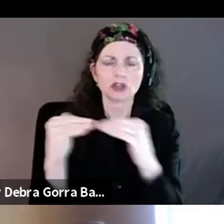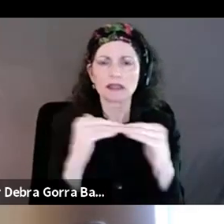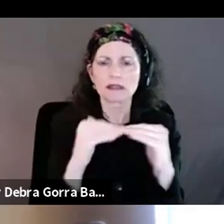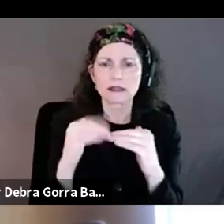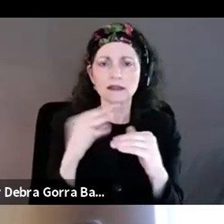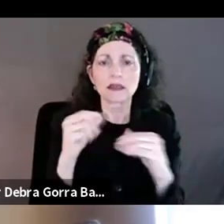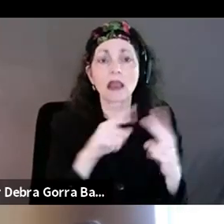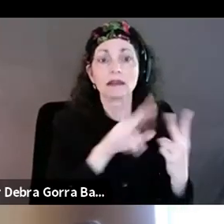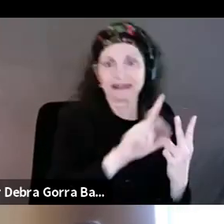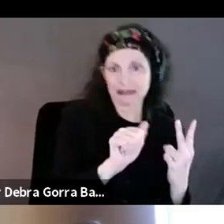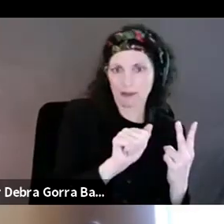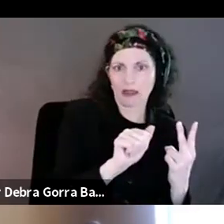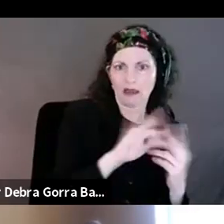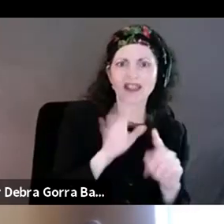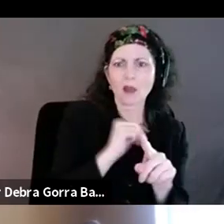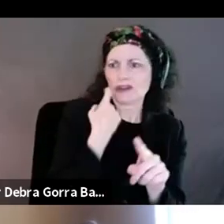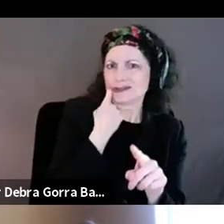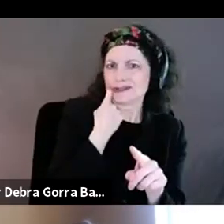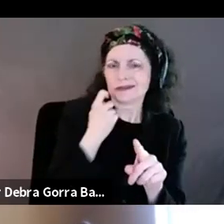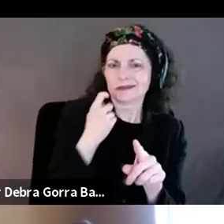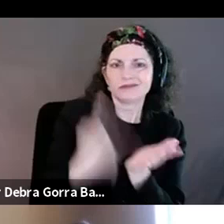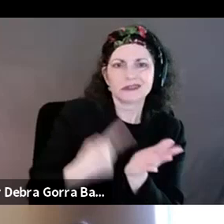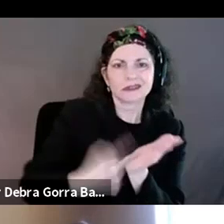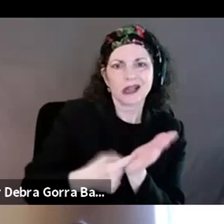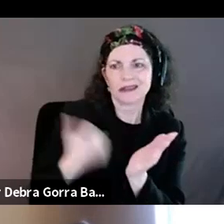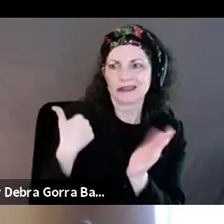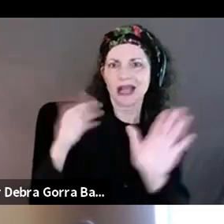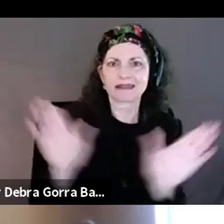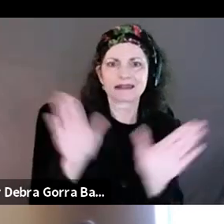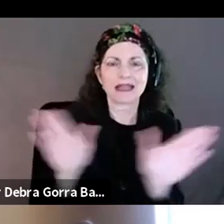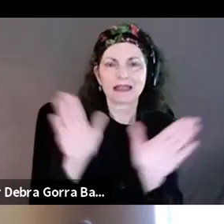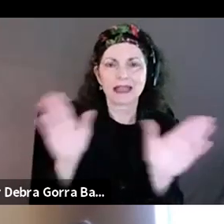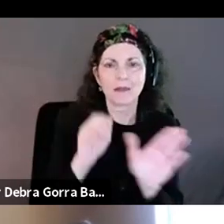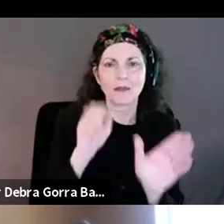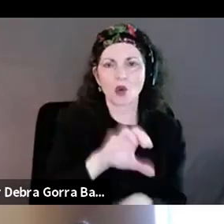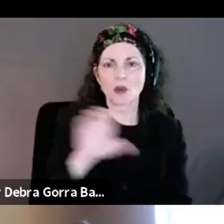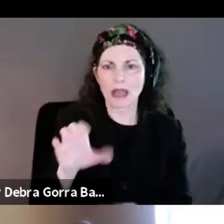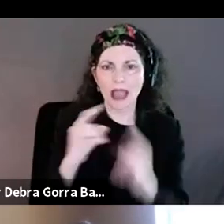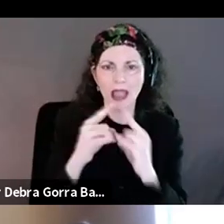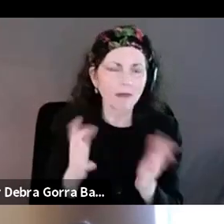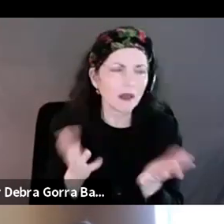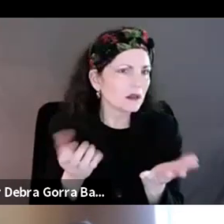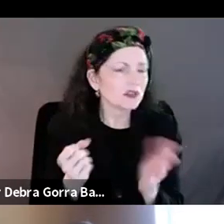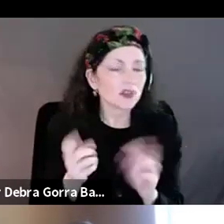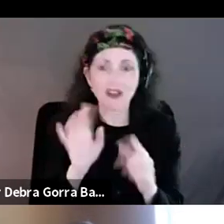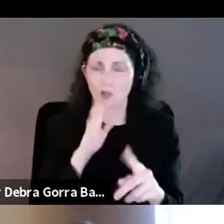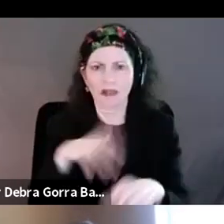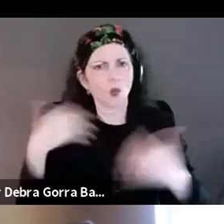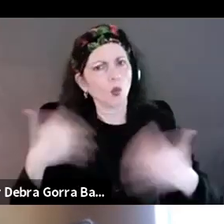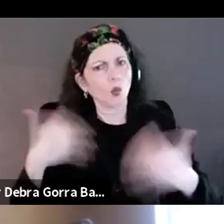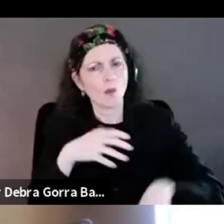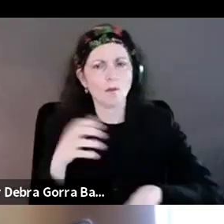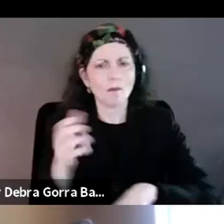discussed at the virtual crip camp on Sunday are ones that are really coming up to the fore and that's been really powerful. So an example is when,